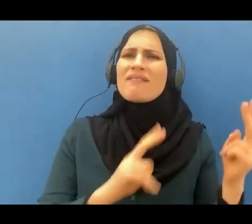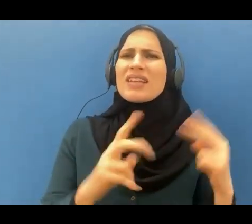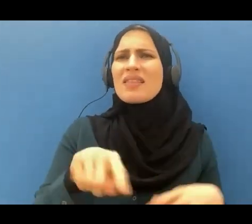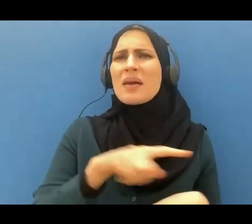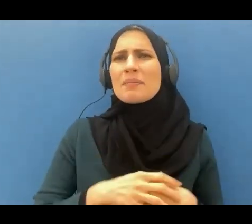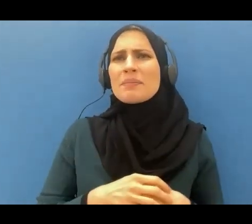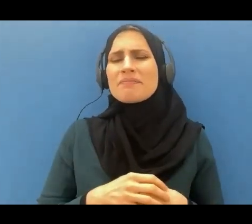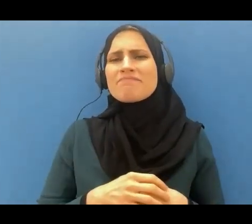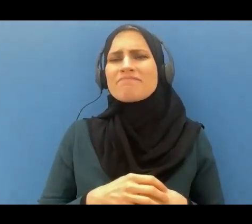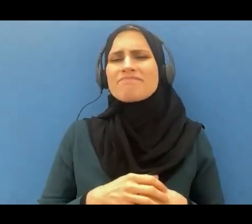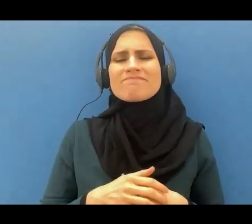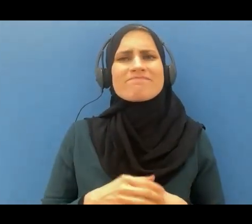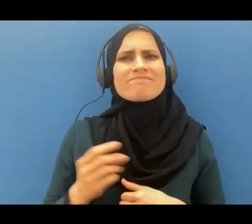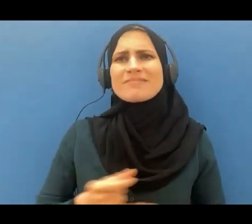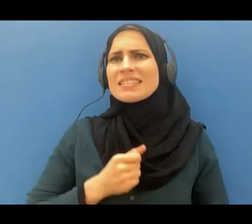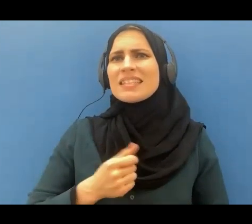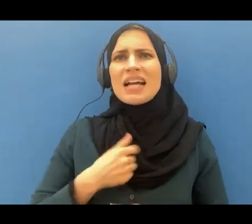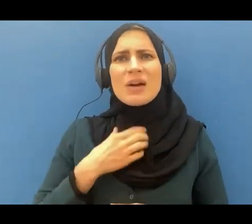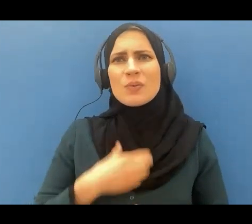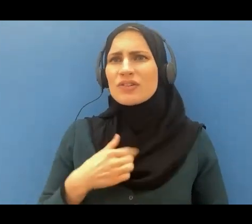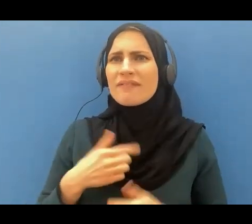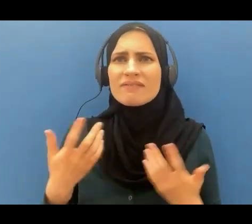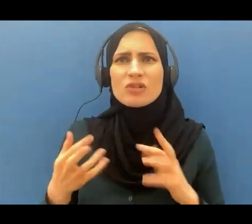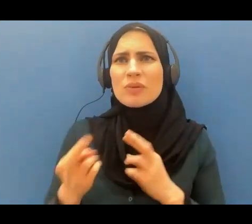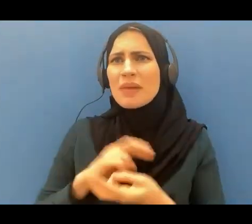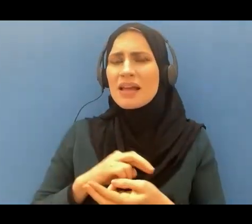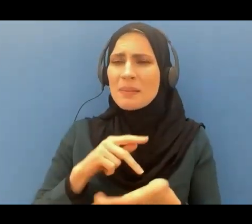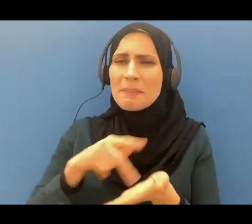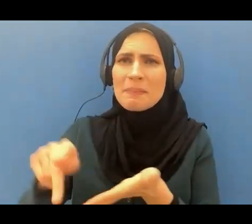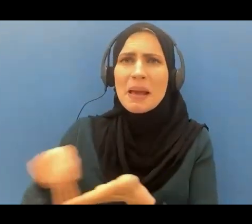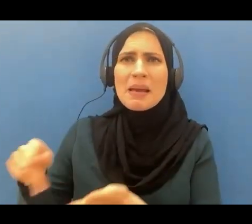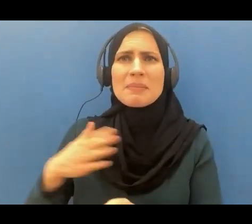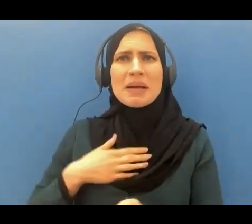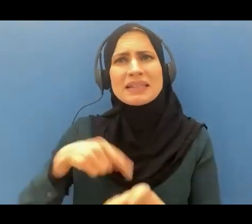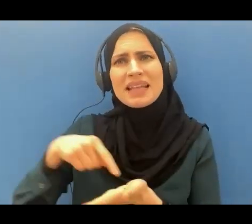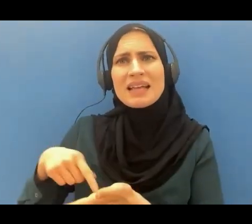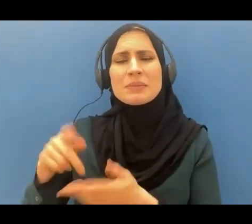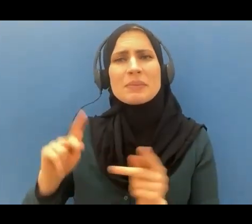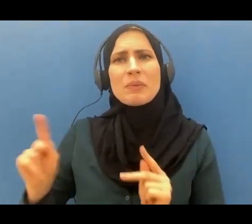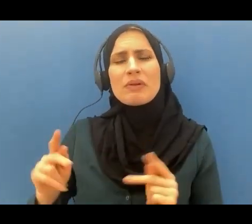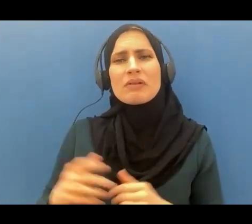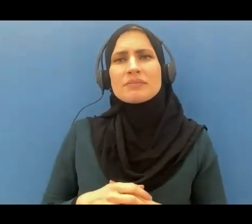wish I had repented and paid back my debt to people. So anyone